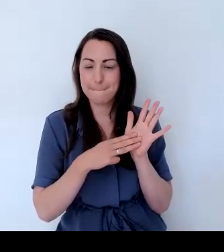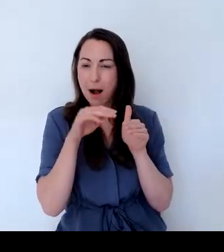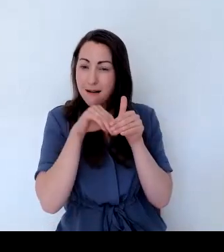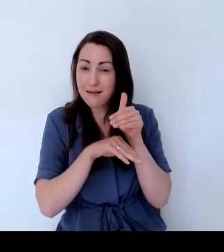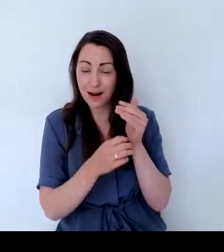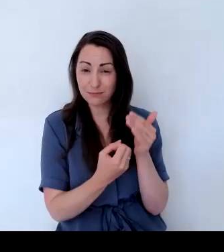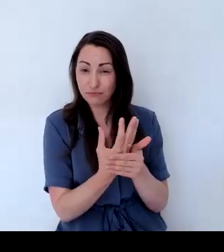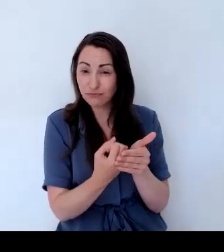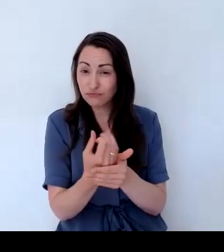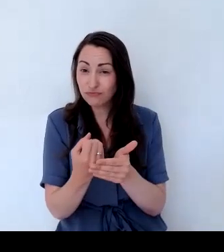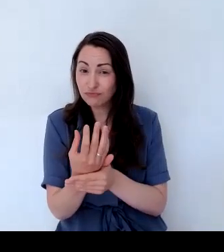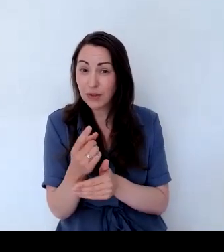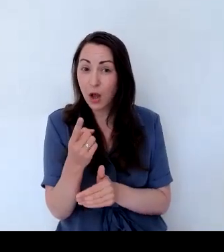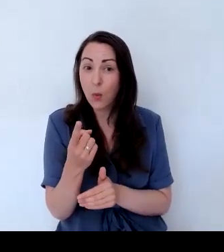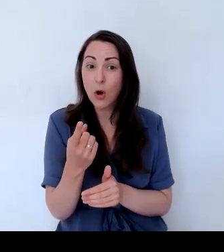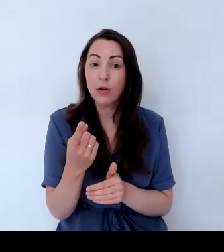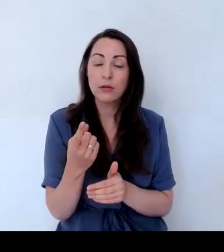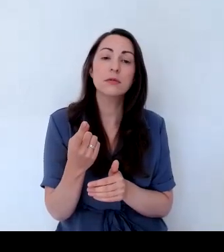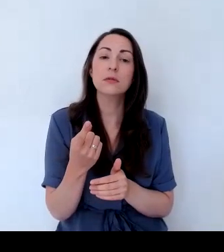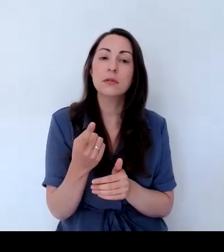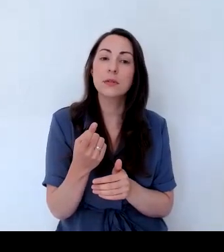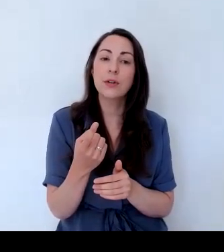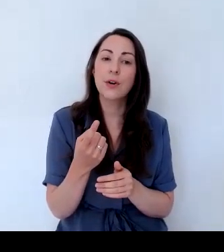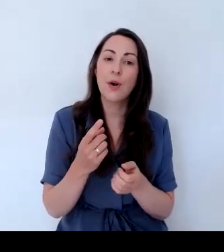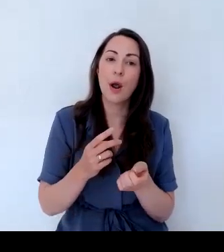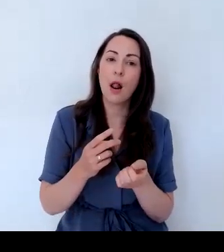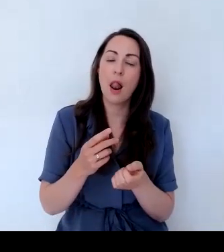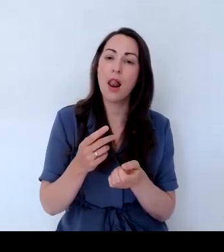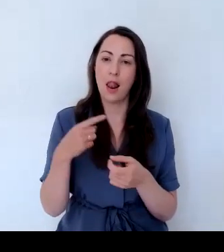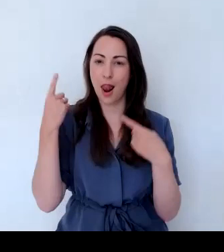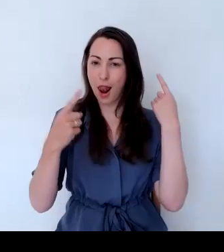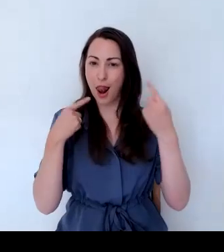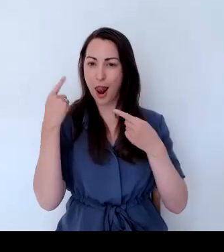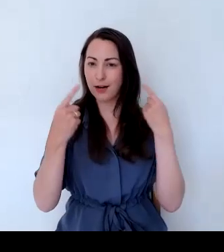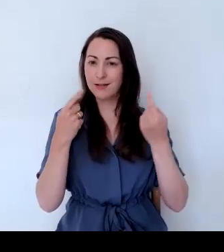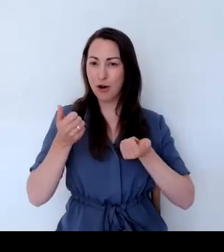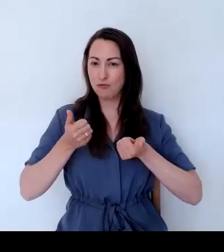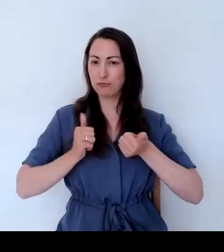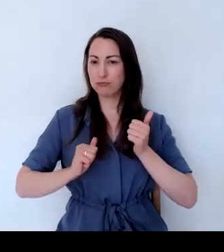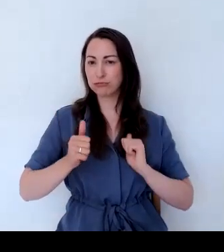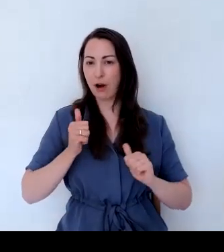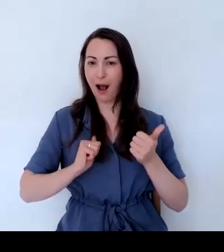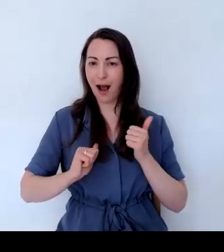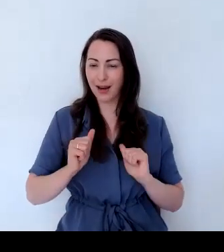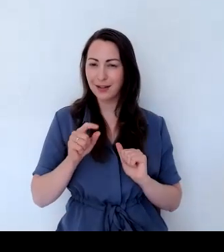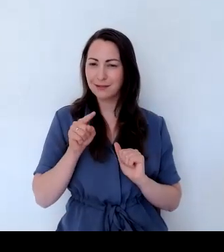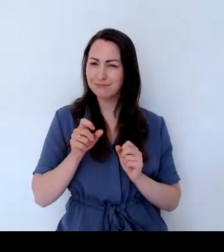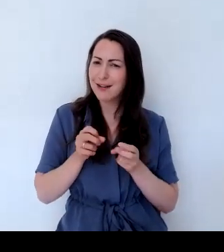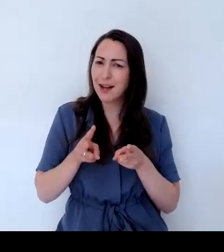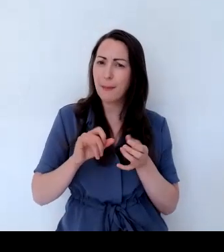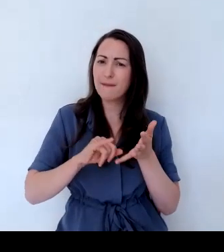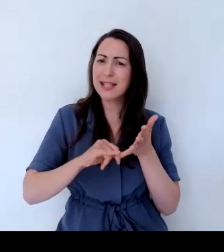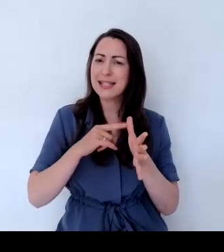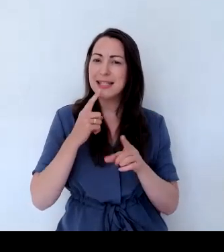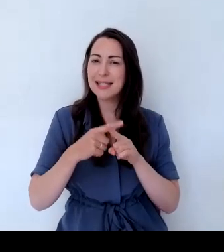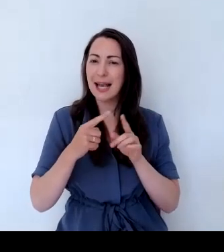And we've got some London pride. This is Saxophage London pride,